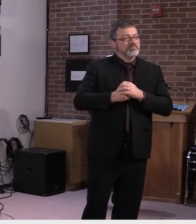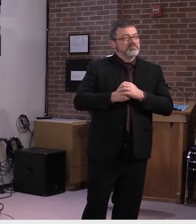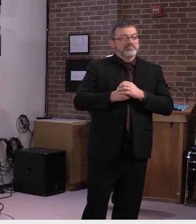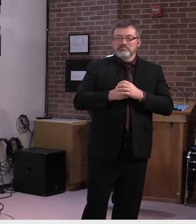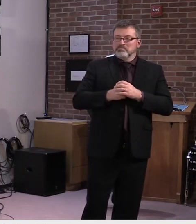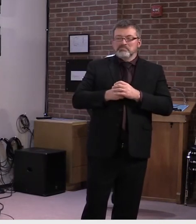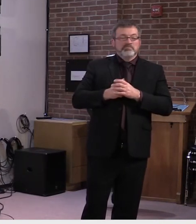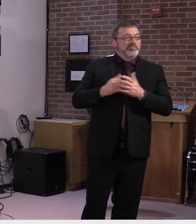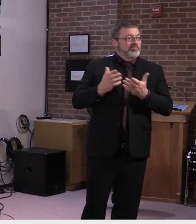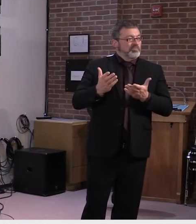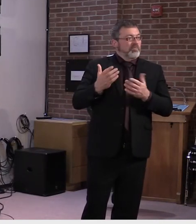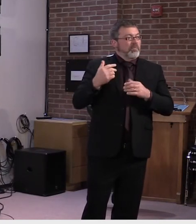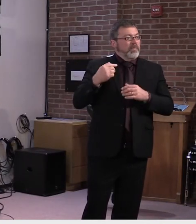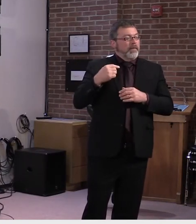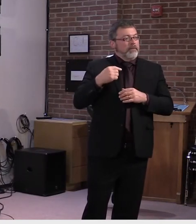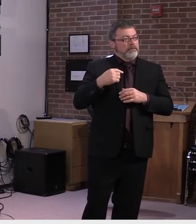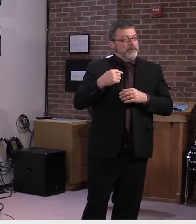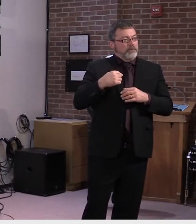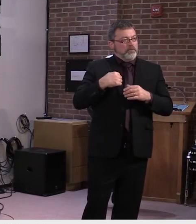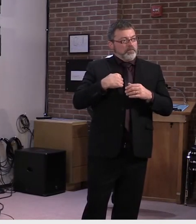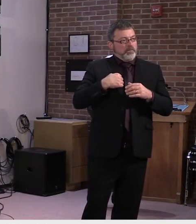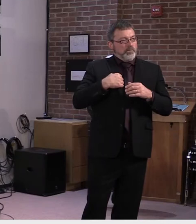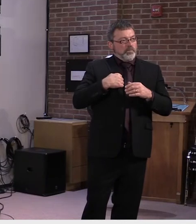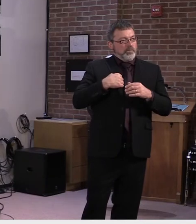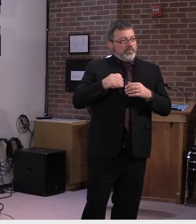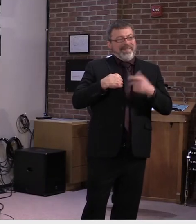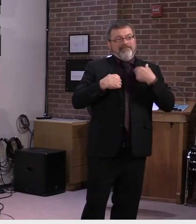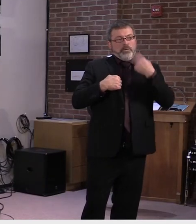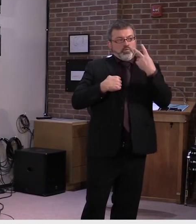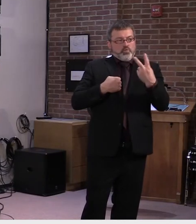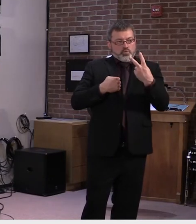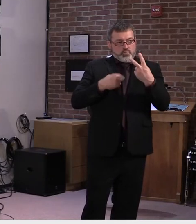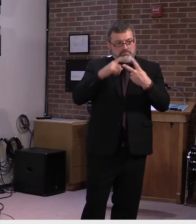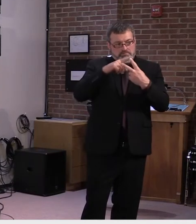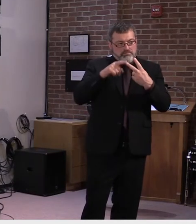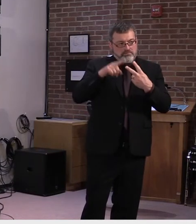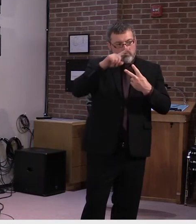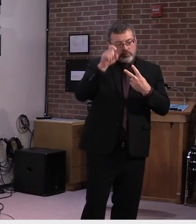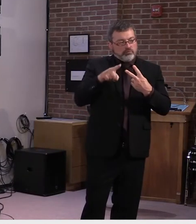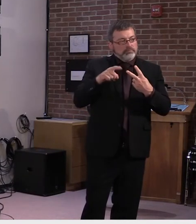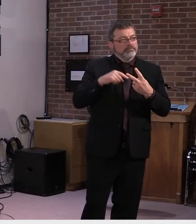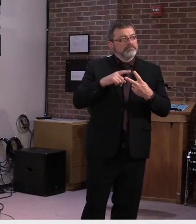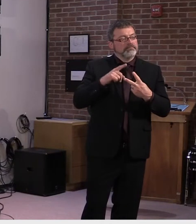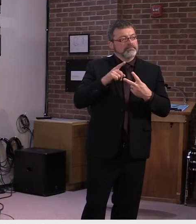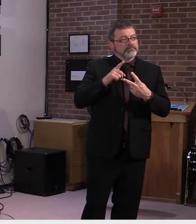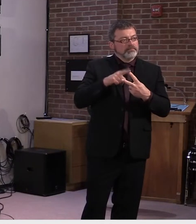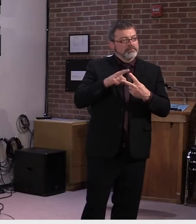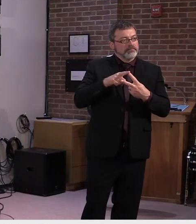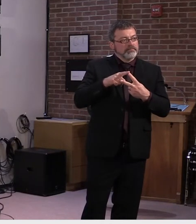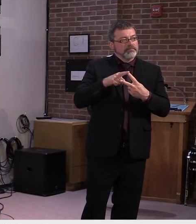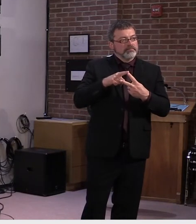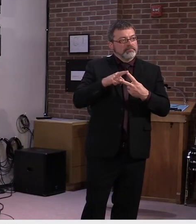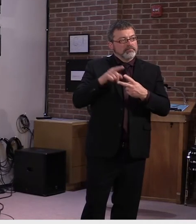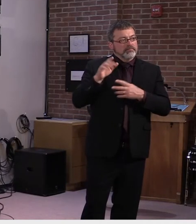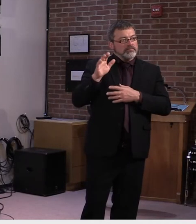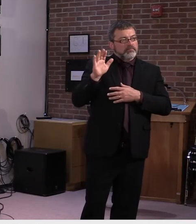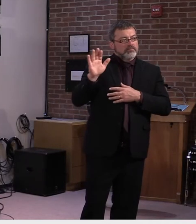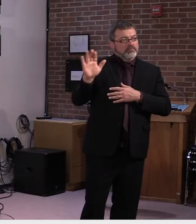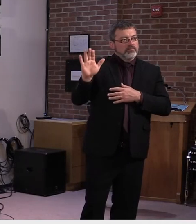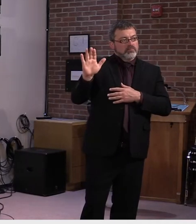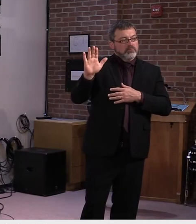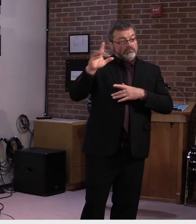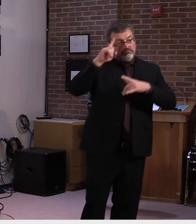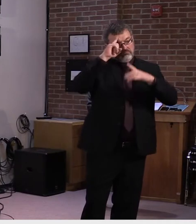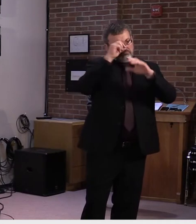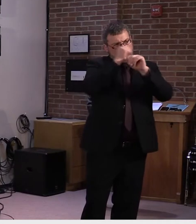Governor, my, uh, I think both my questions are for you. The first one is, um, what are your thoughts upon seeing the